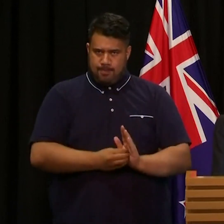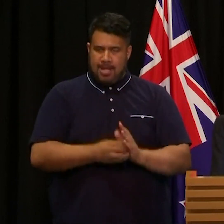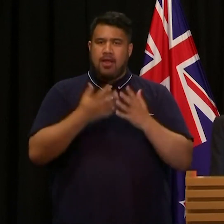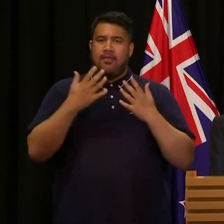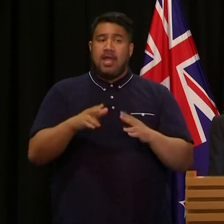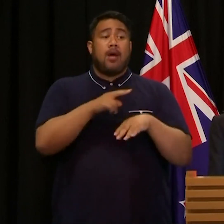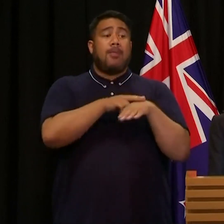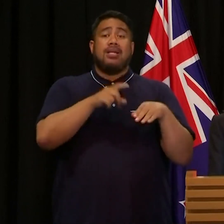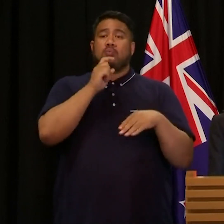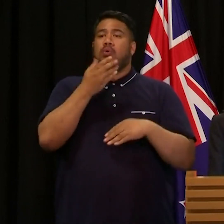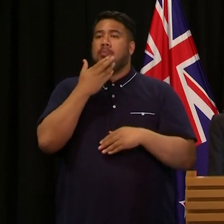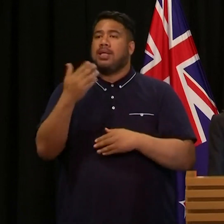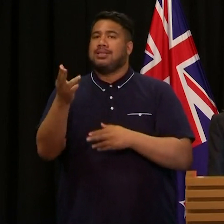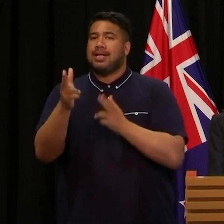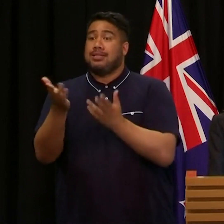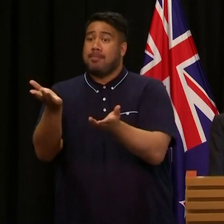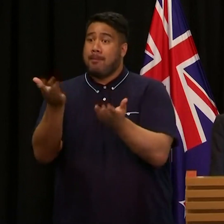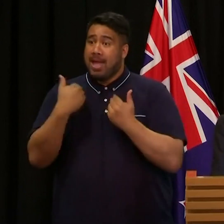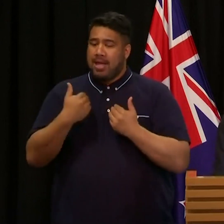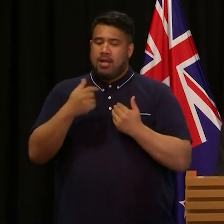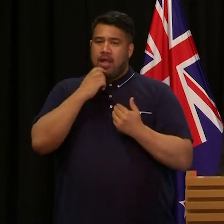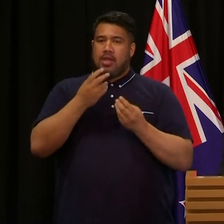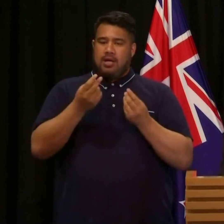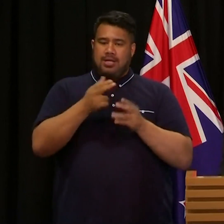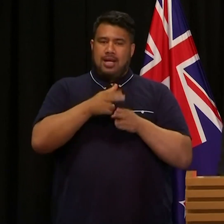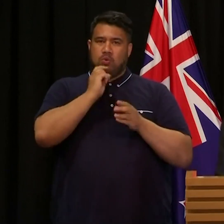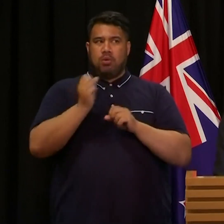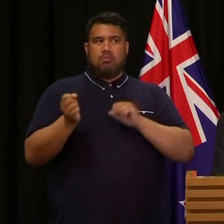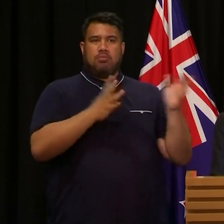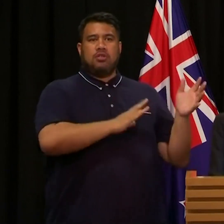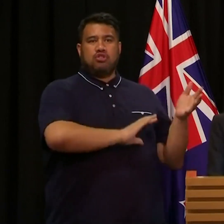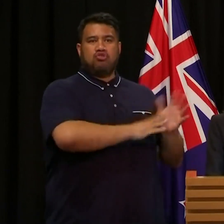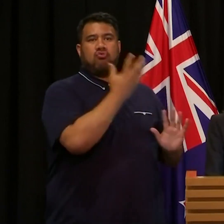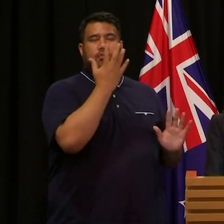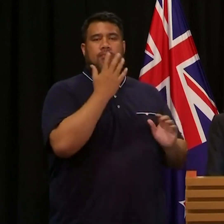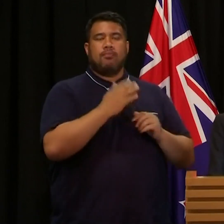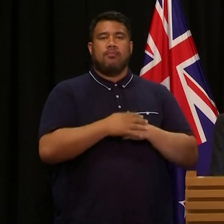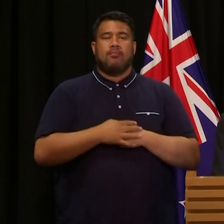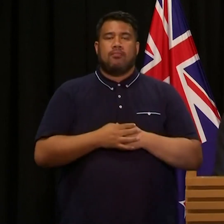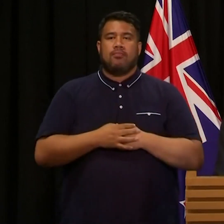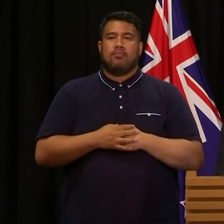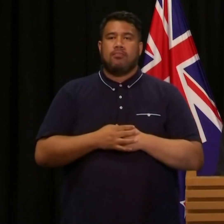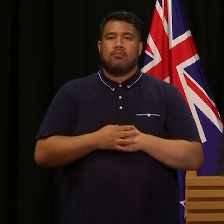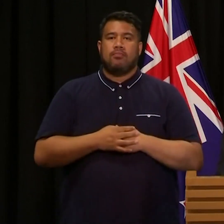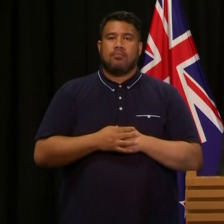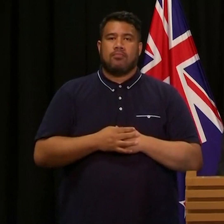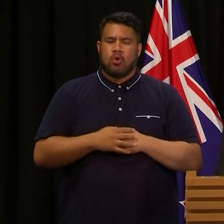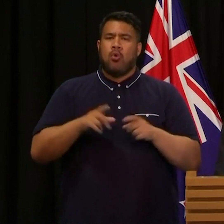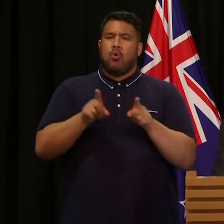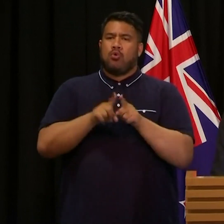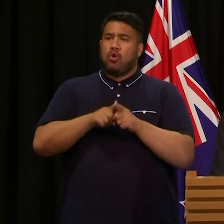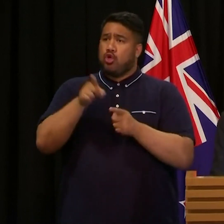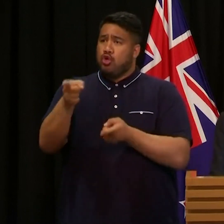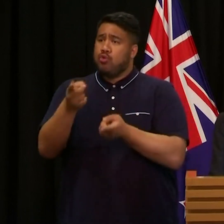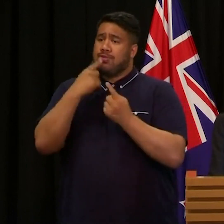eventually destroyed. Details of the weapons handed back by owners that are covered by the ban will also be taken to ensure